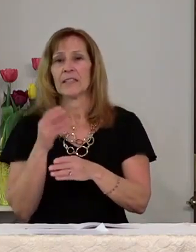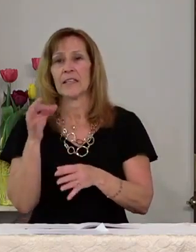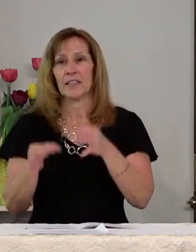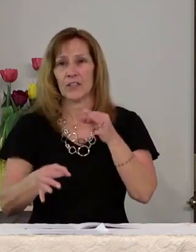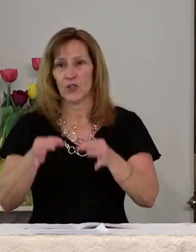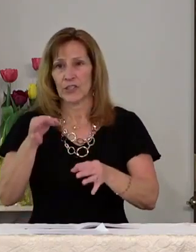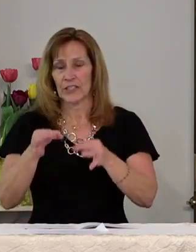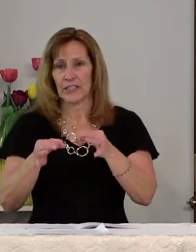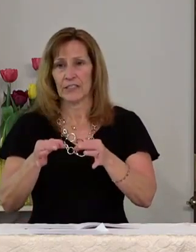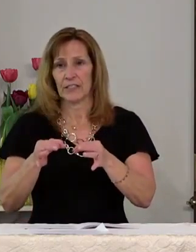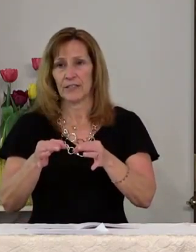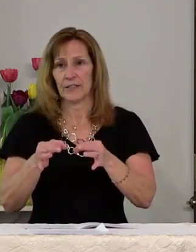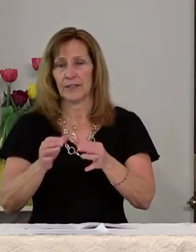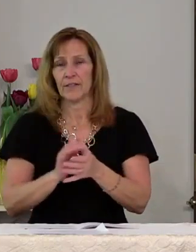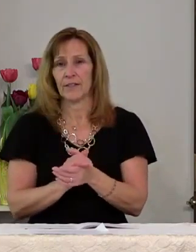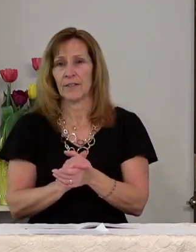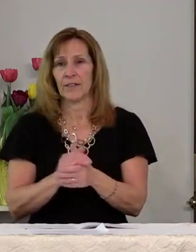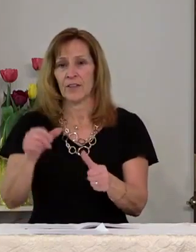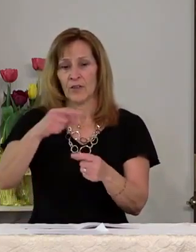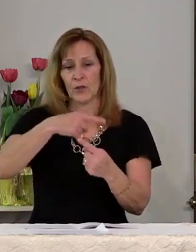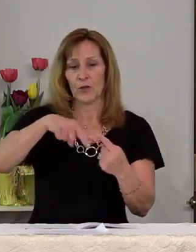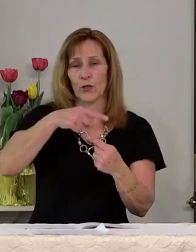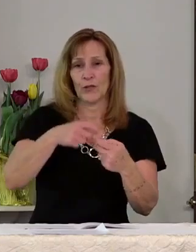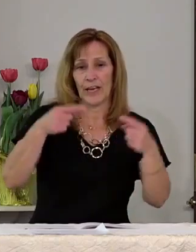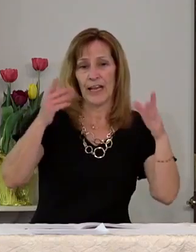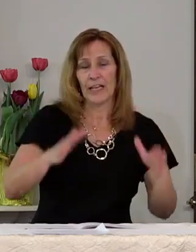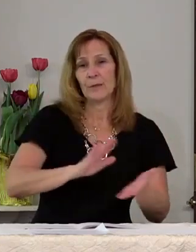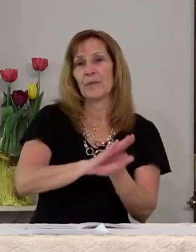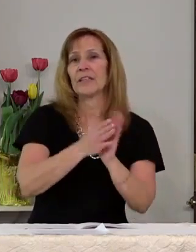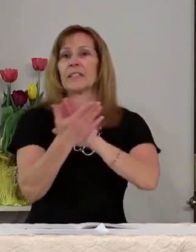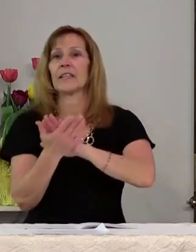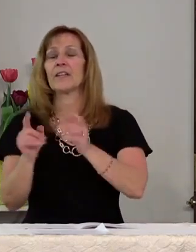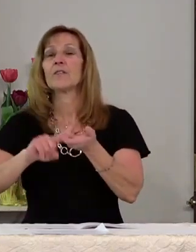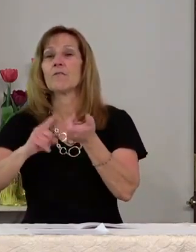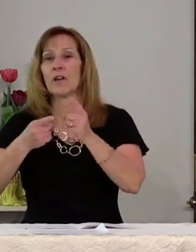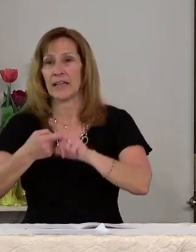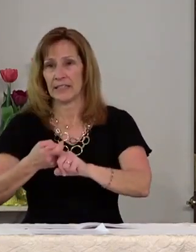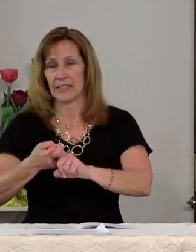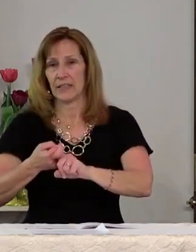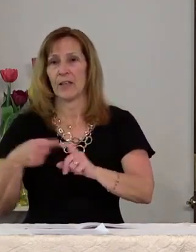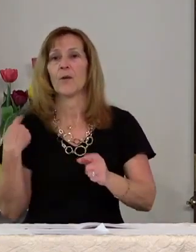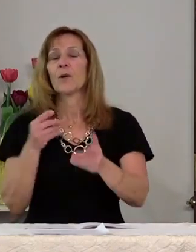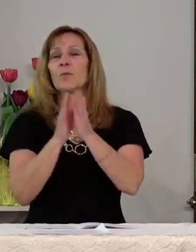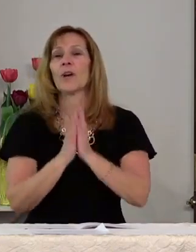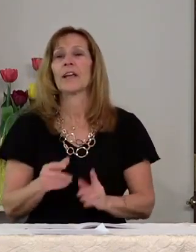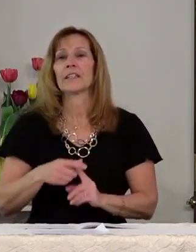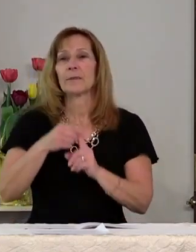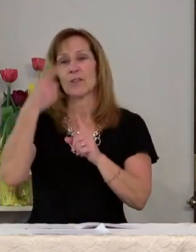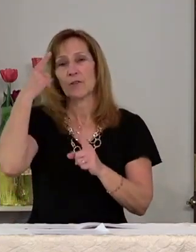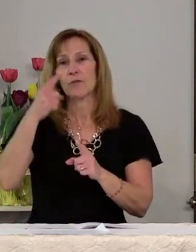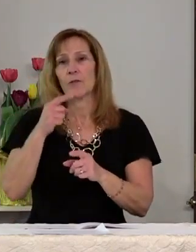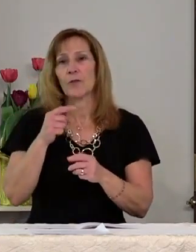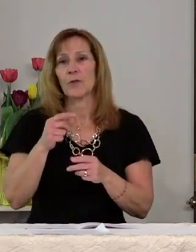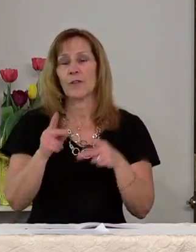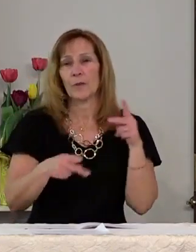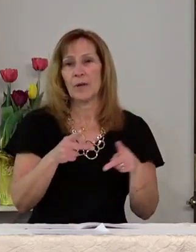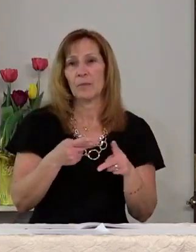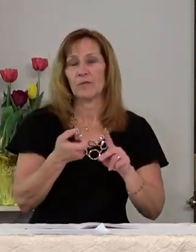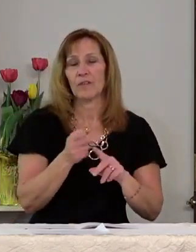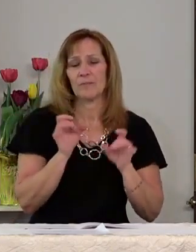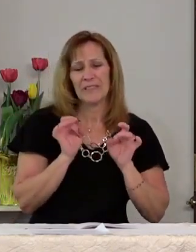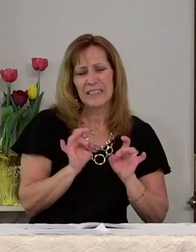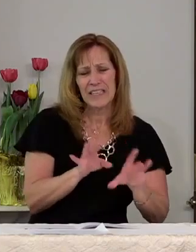justice turn enemies into friends we pray especially for the victims of